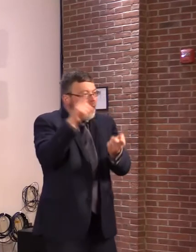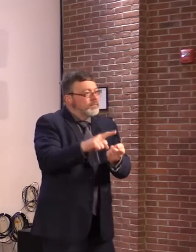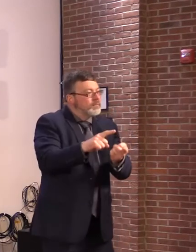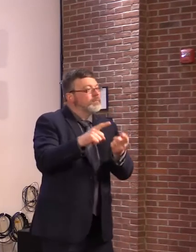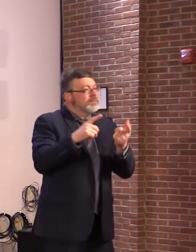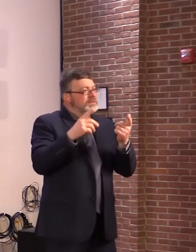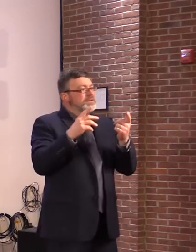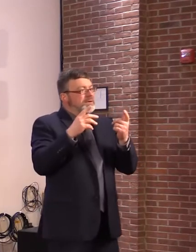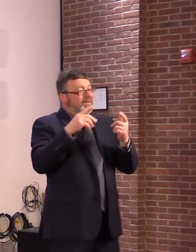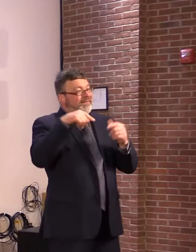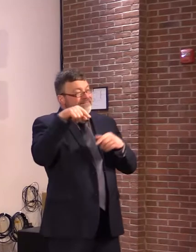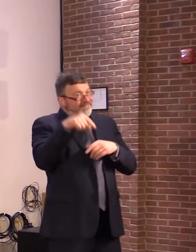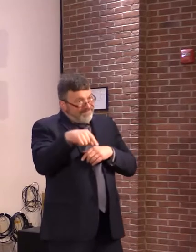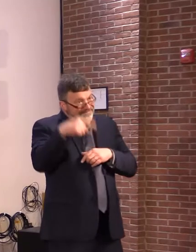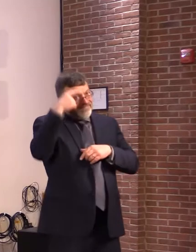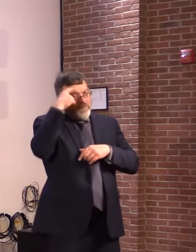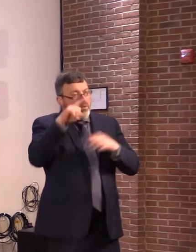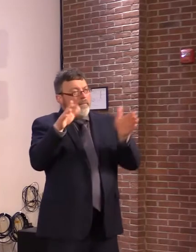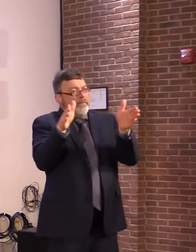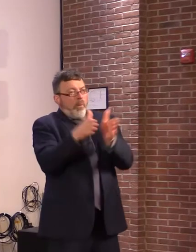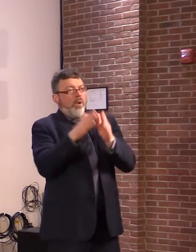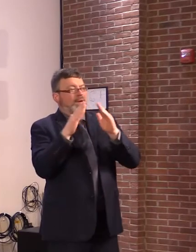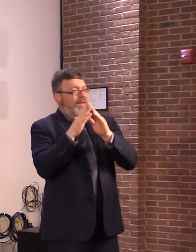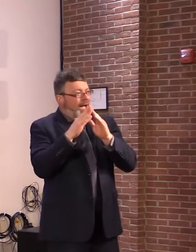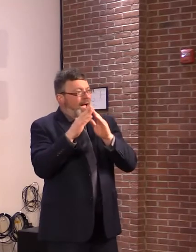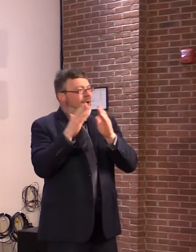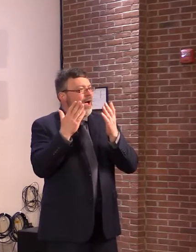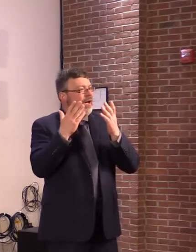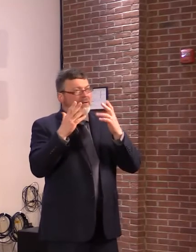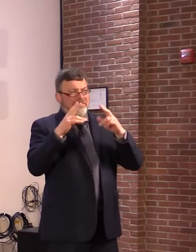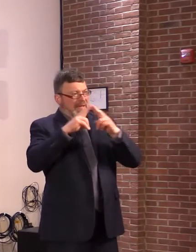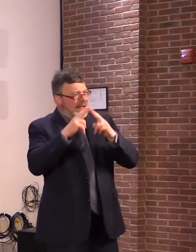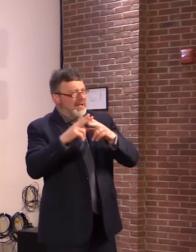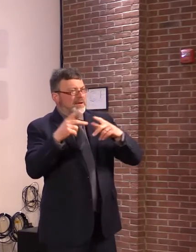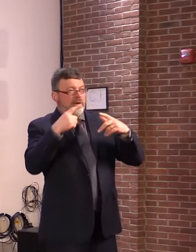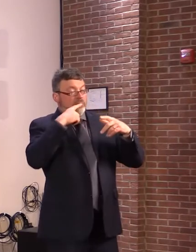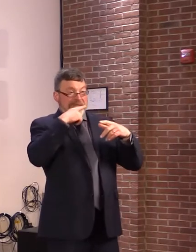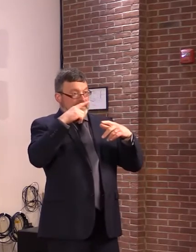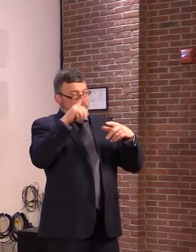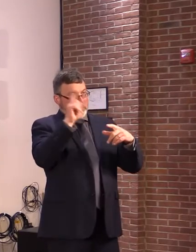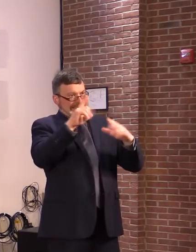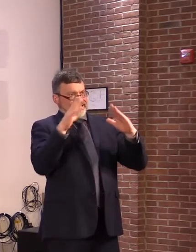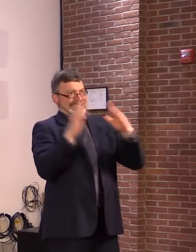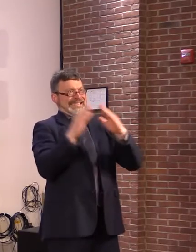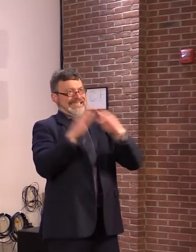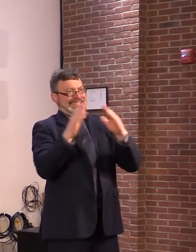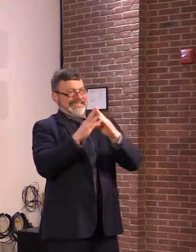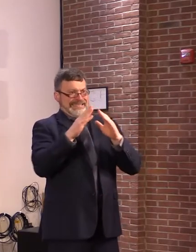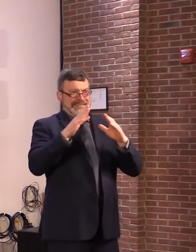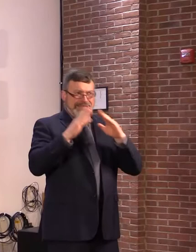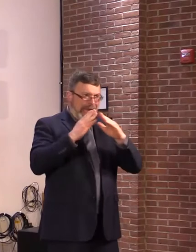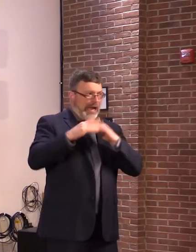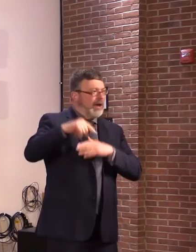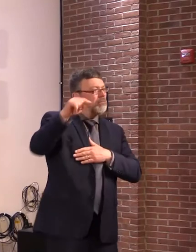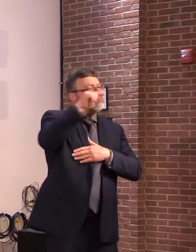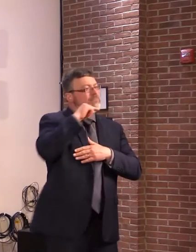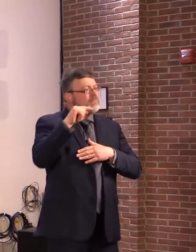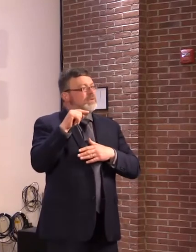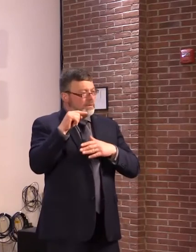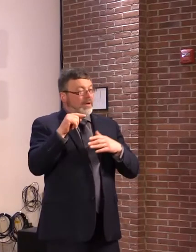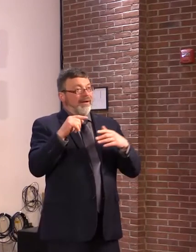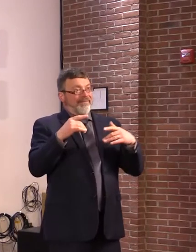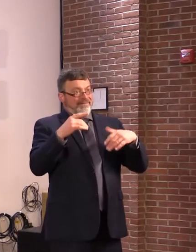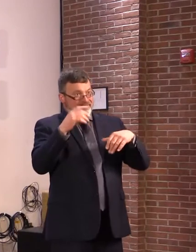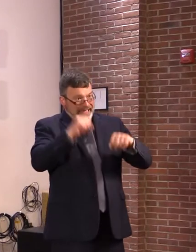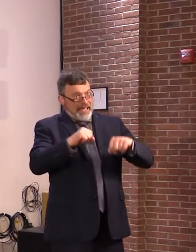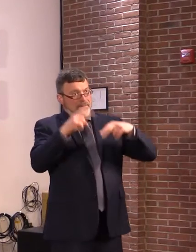small towns, and so forth, designated areas. I mean, it just makes so much sense. We need to clear the way for more housing. We don't need